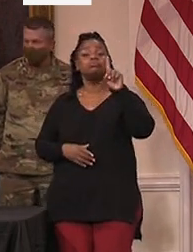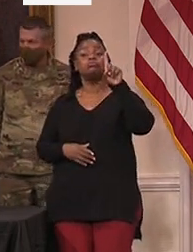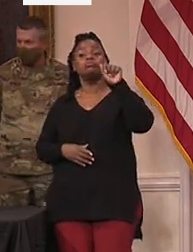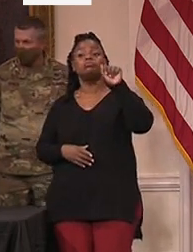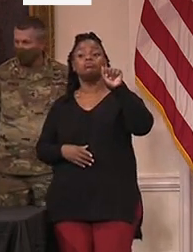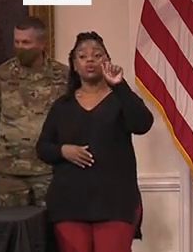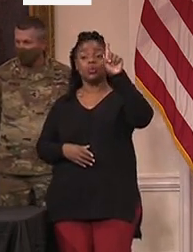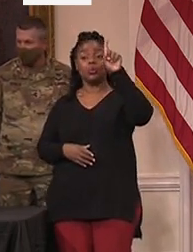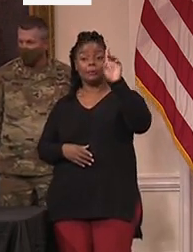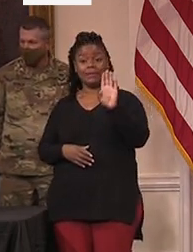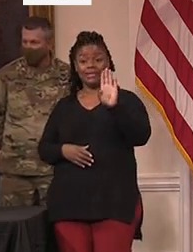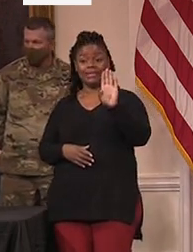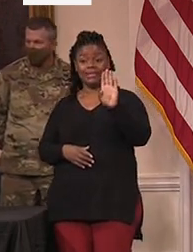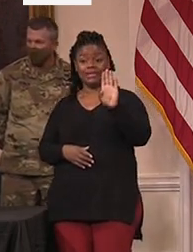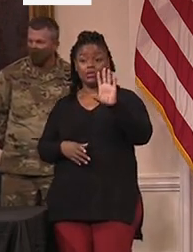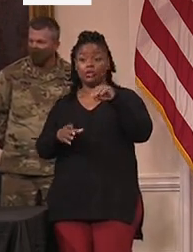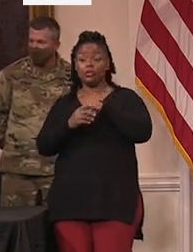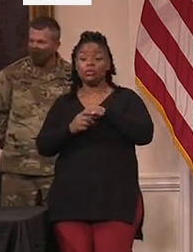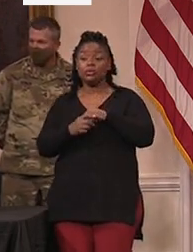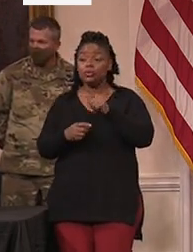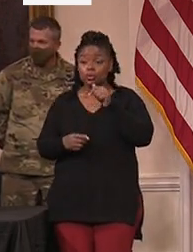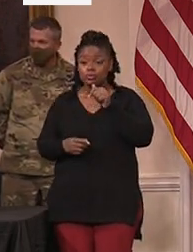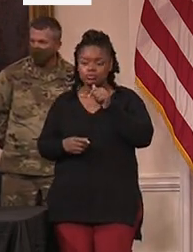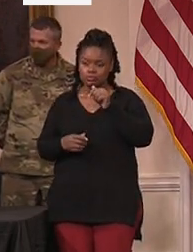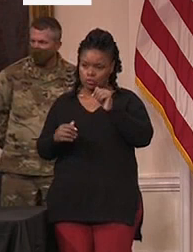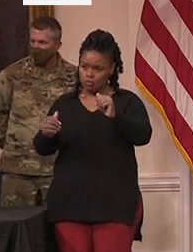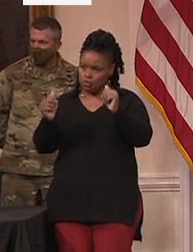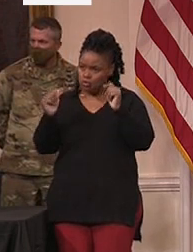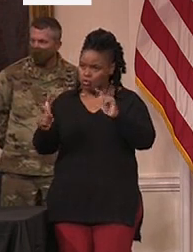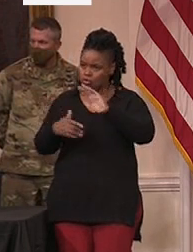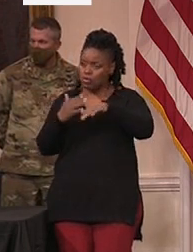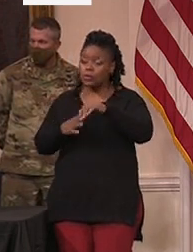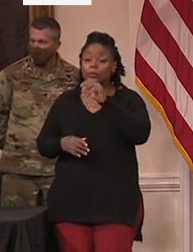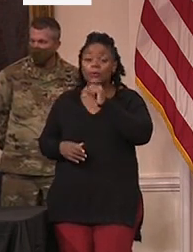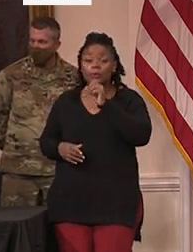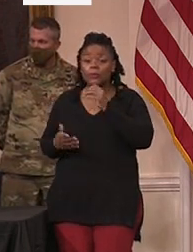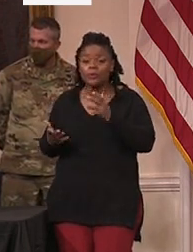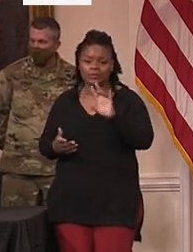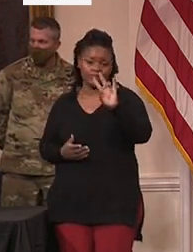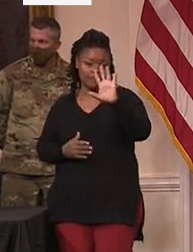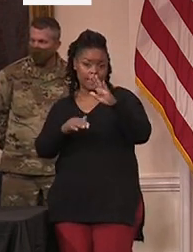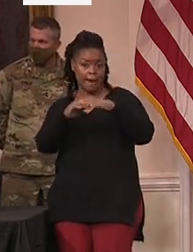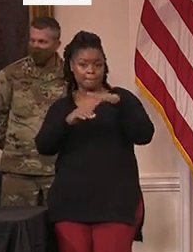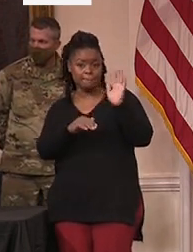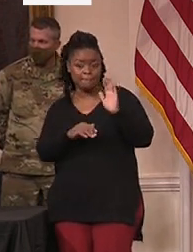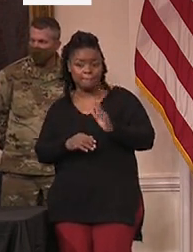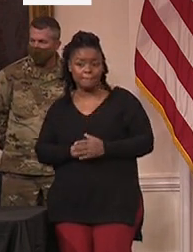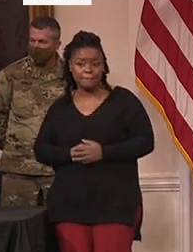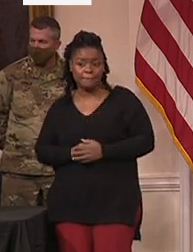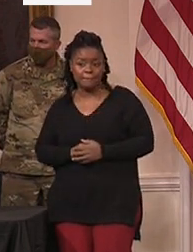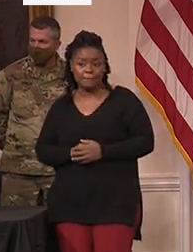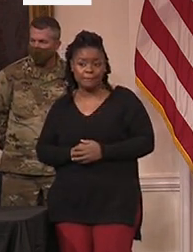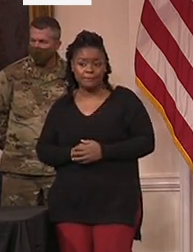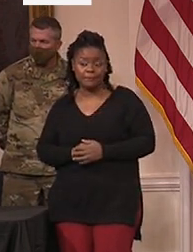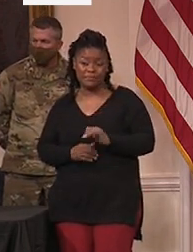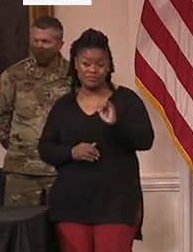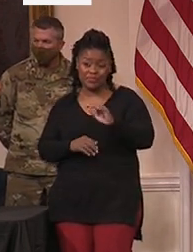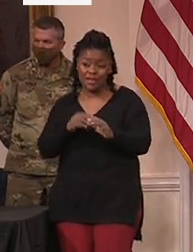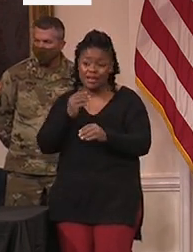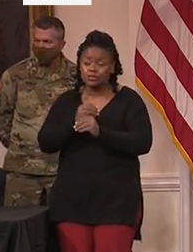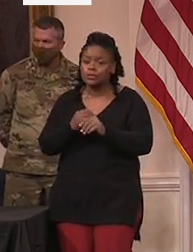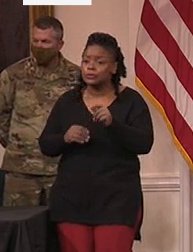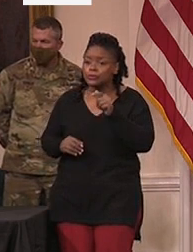include all Marylanders over the age of 75. It will also be expanded to include